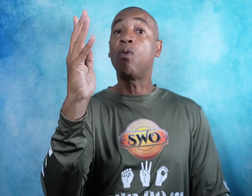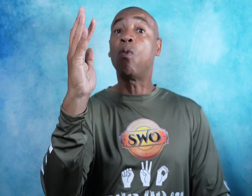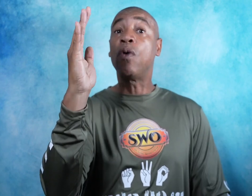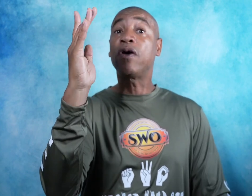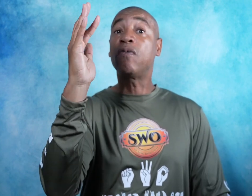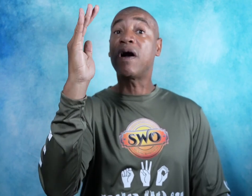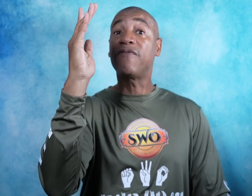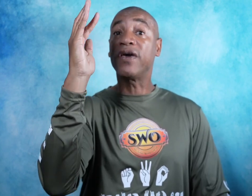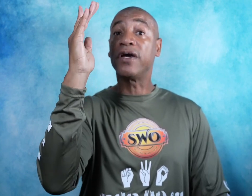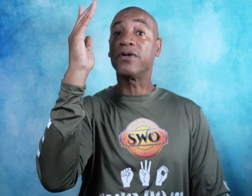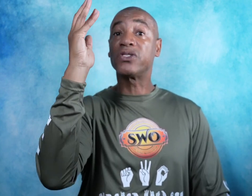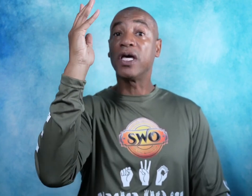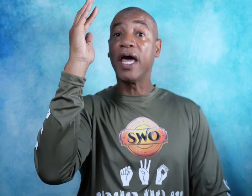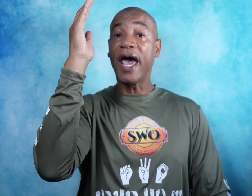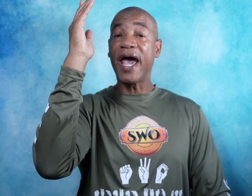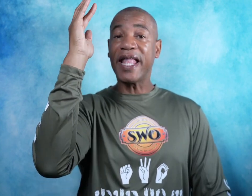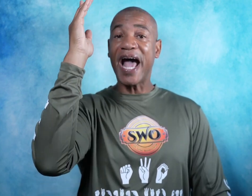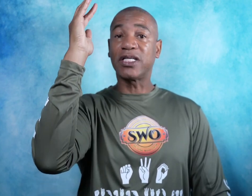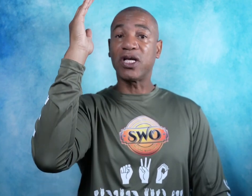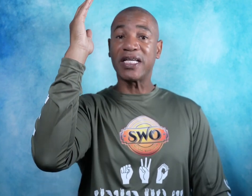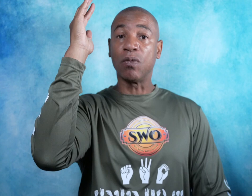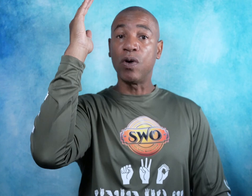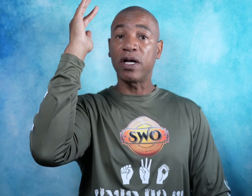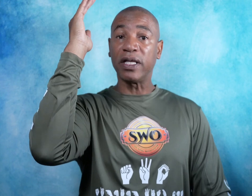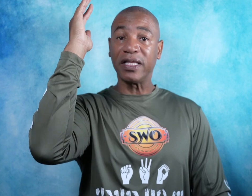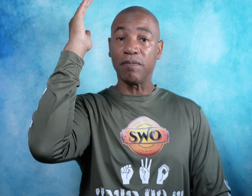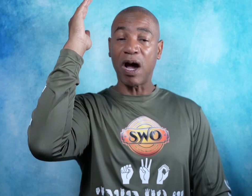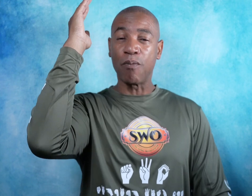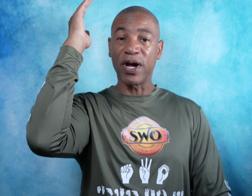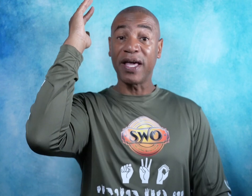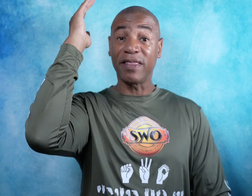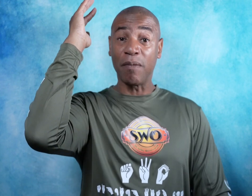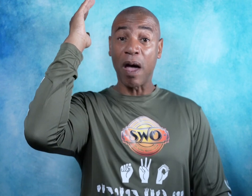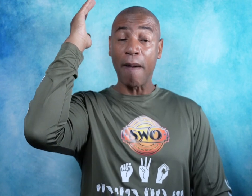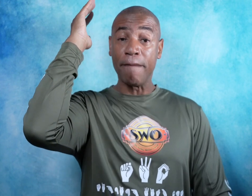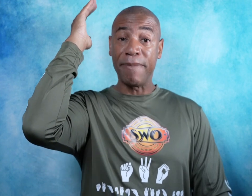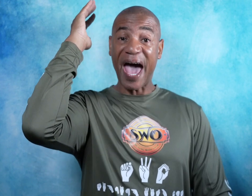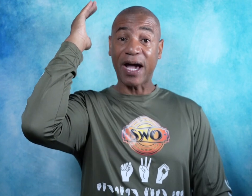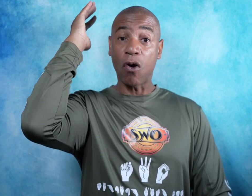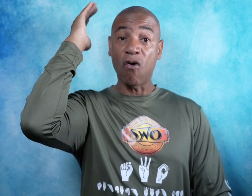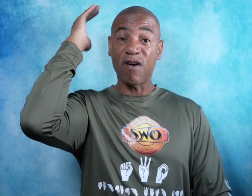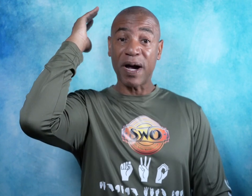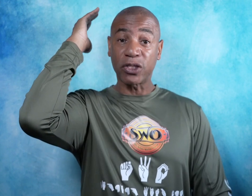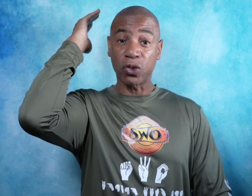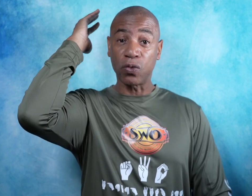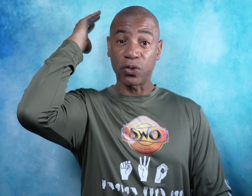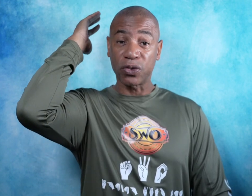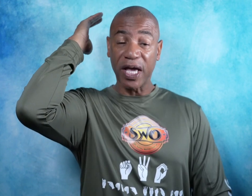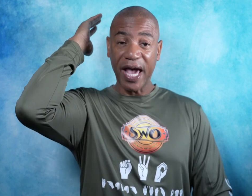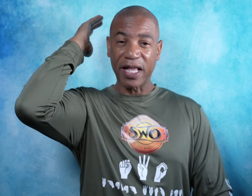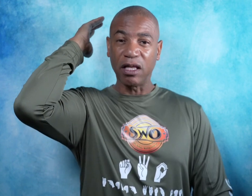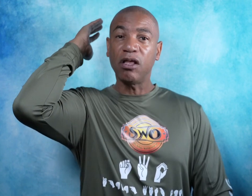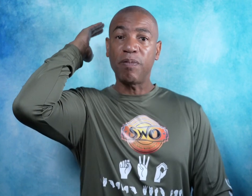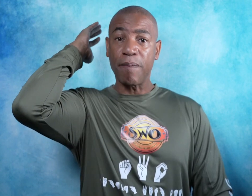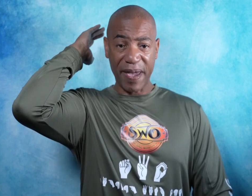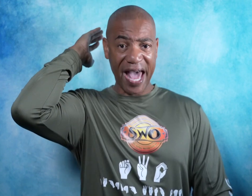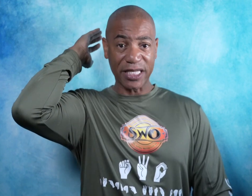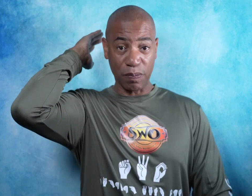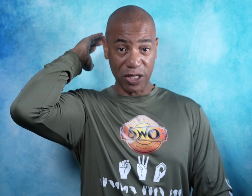will wiggle my fingers. And actually as I'm wiggling them. I'm bringing them back over my shoulders and a little bit past my